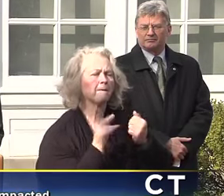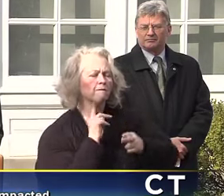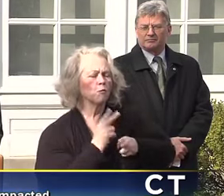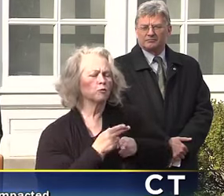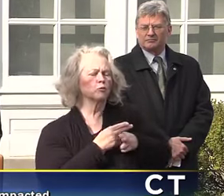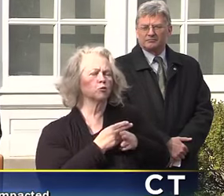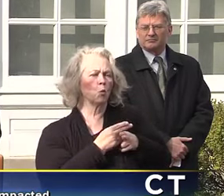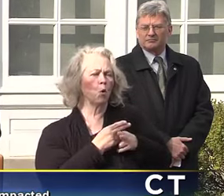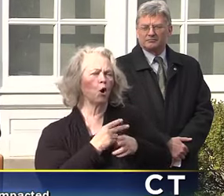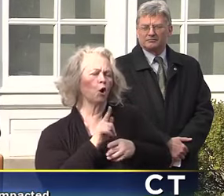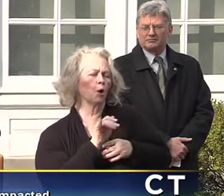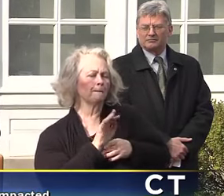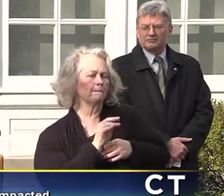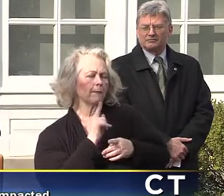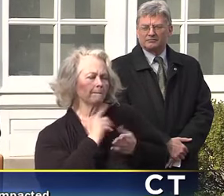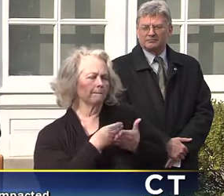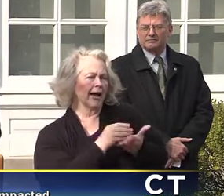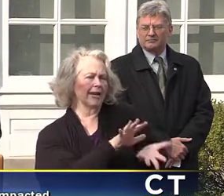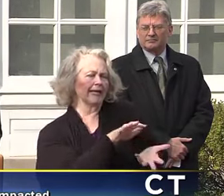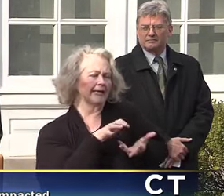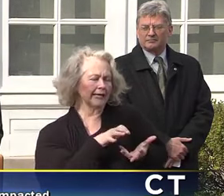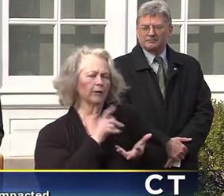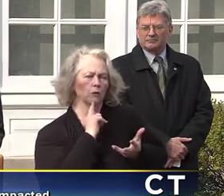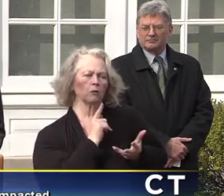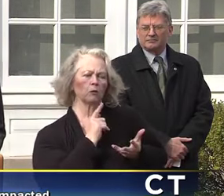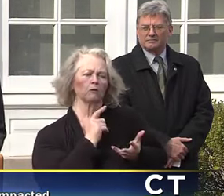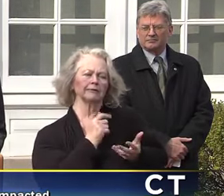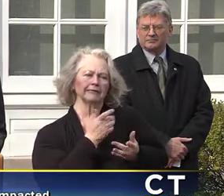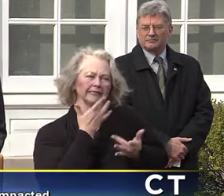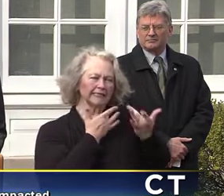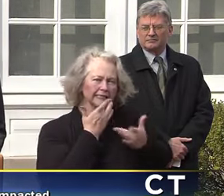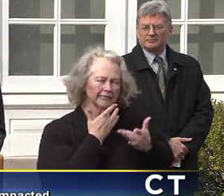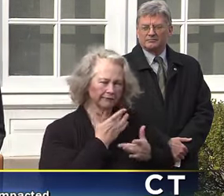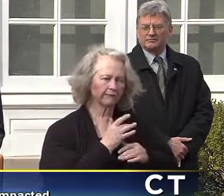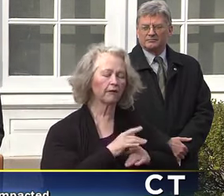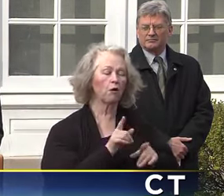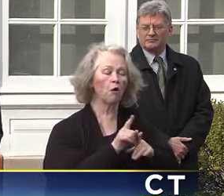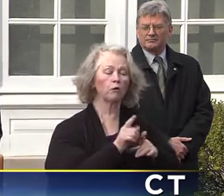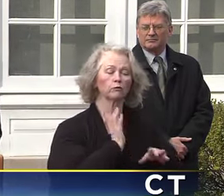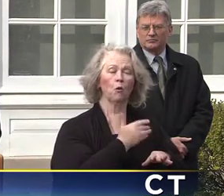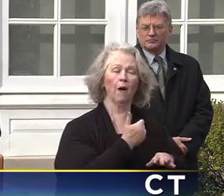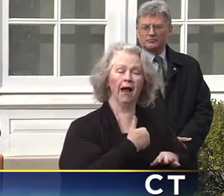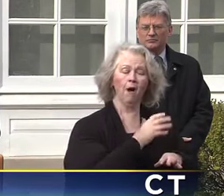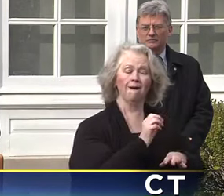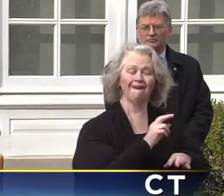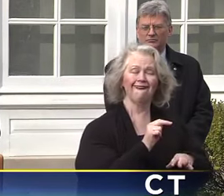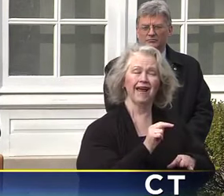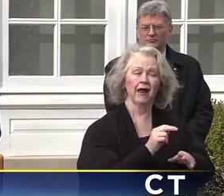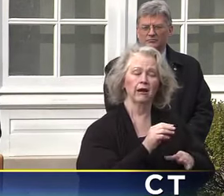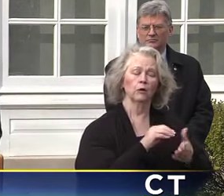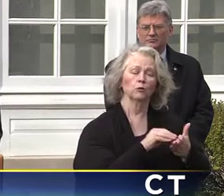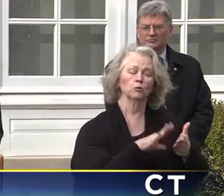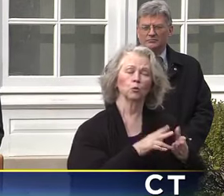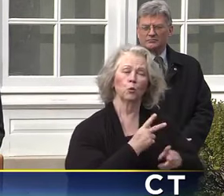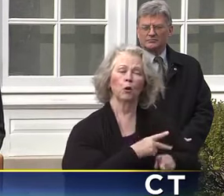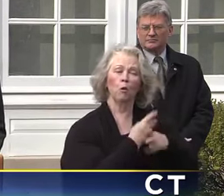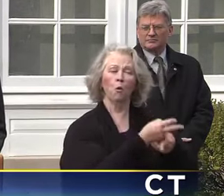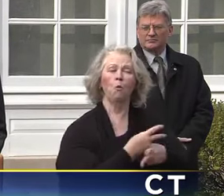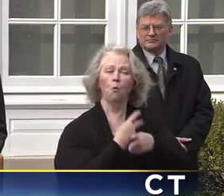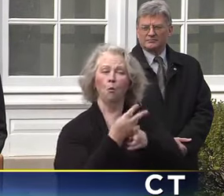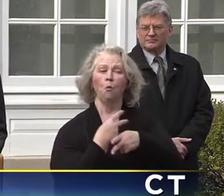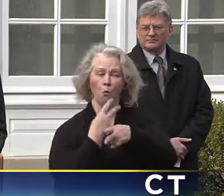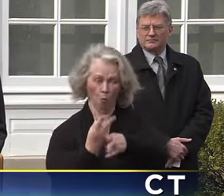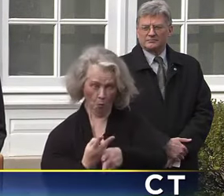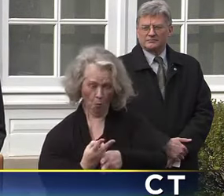working capital to help them get through this. In addition, CHESLA, the state student loan lender, which has 11,000 different borrowers,